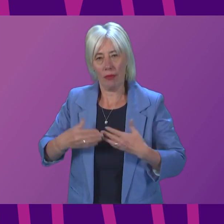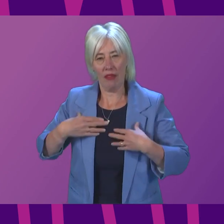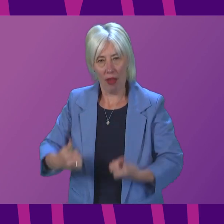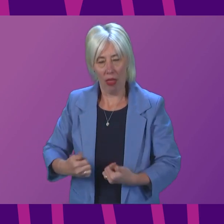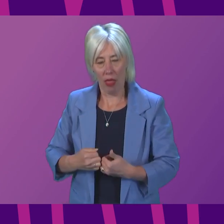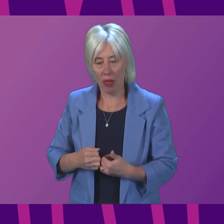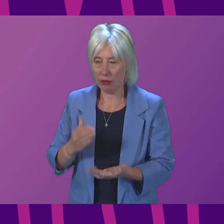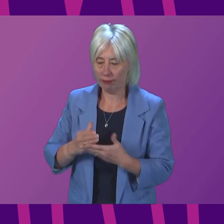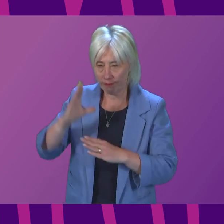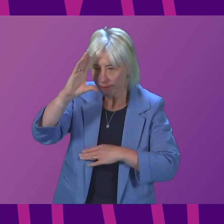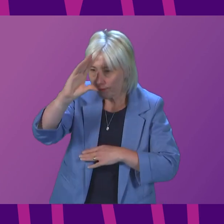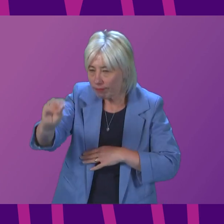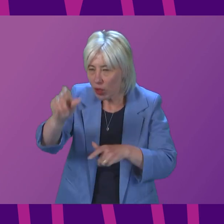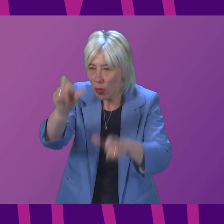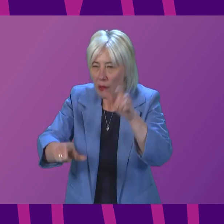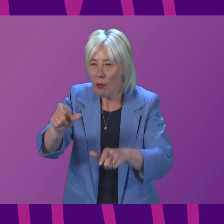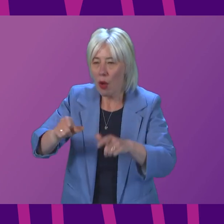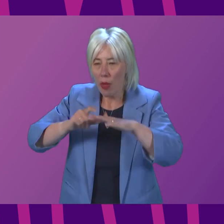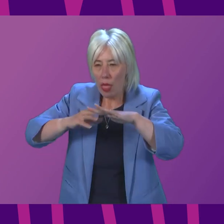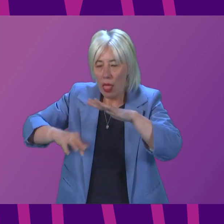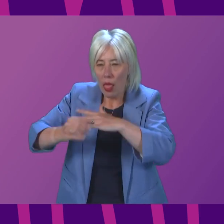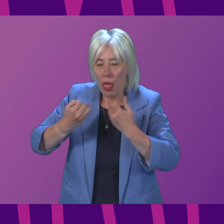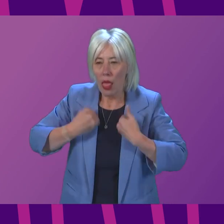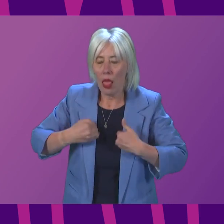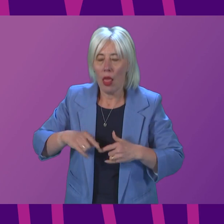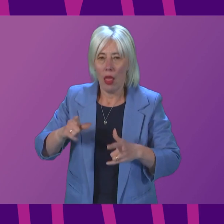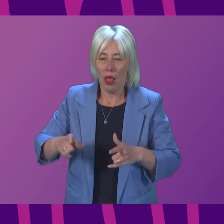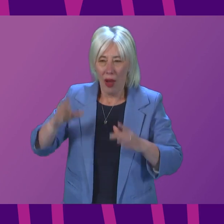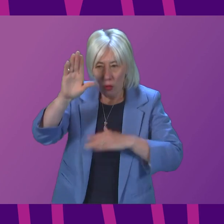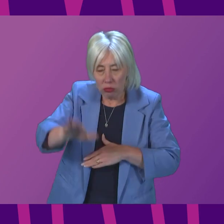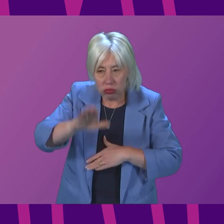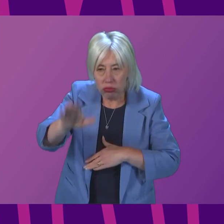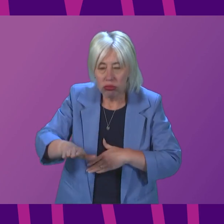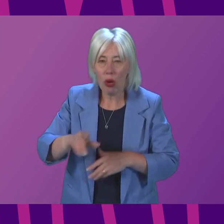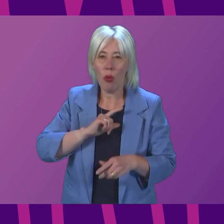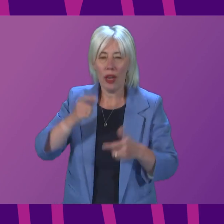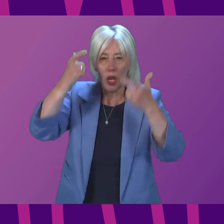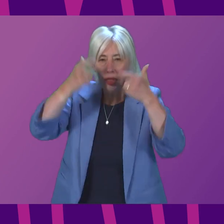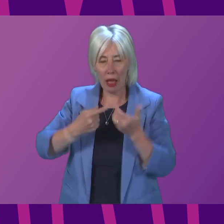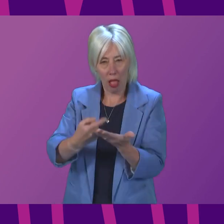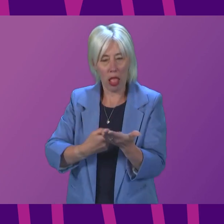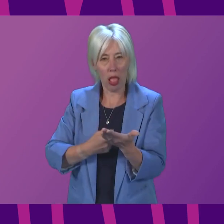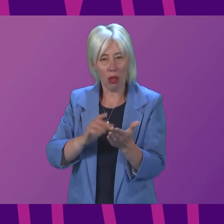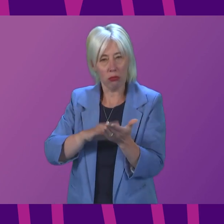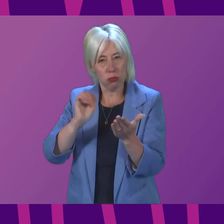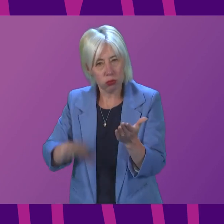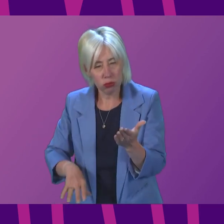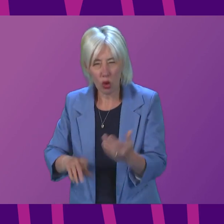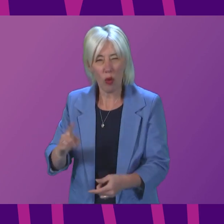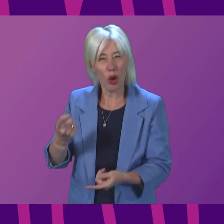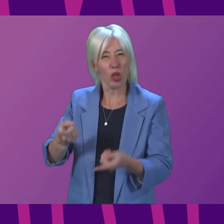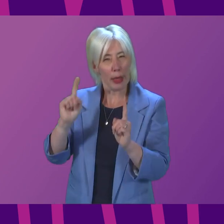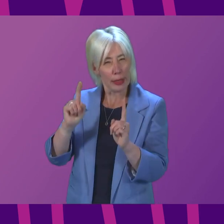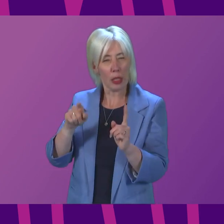to those with underlying health conditions becomes all the more important as restrictions are lifted. So can the First Minister advise what